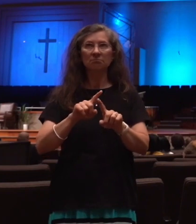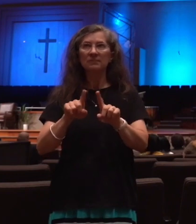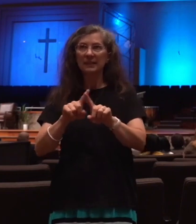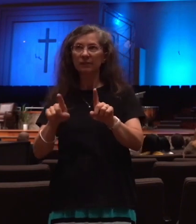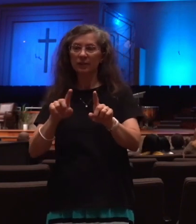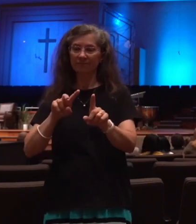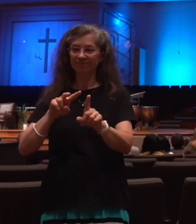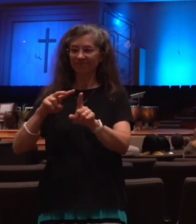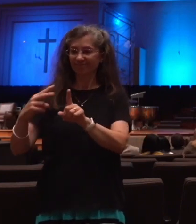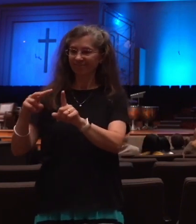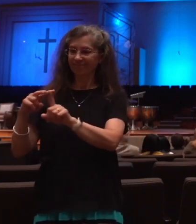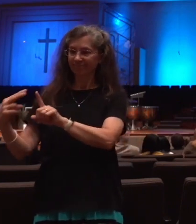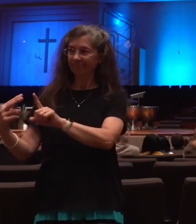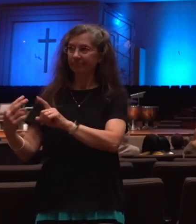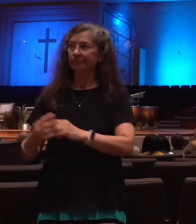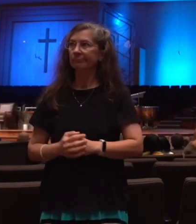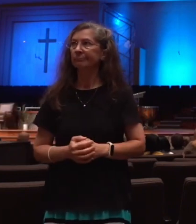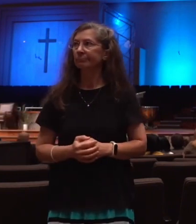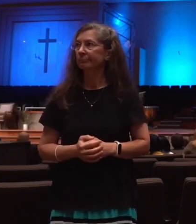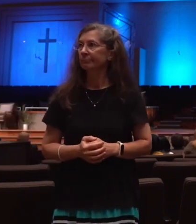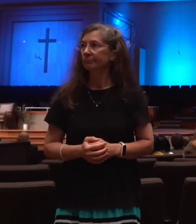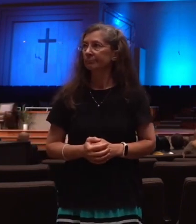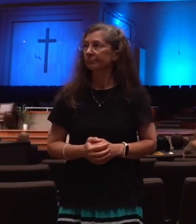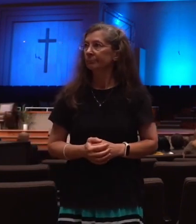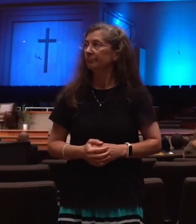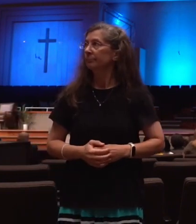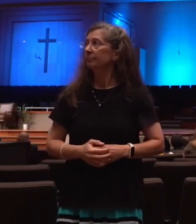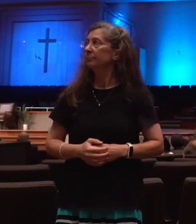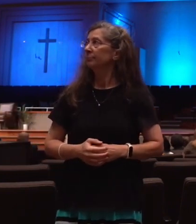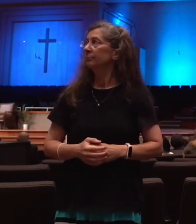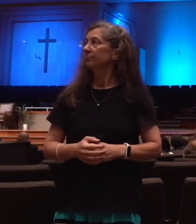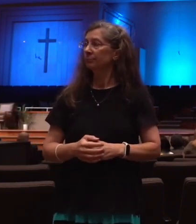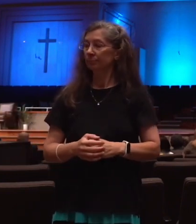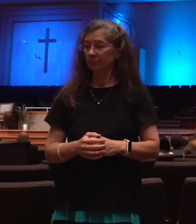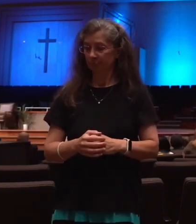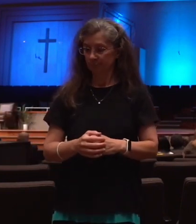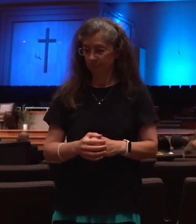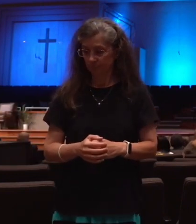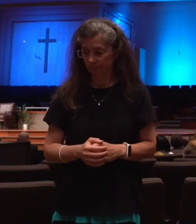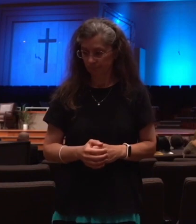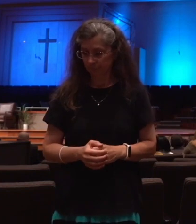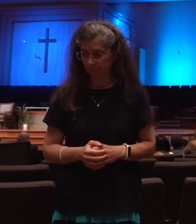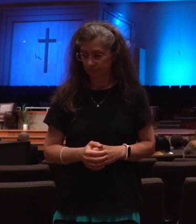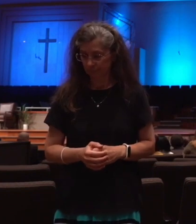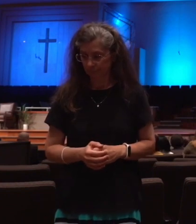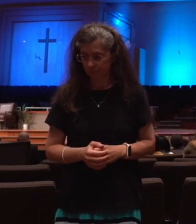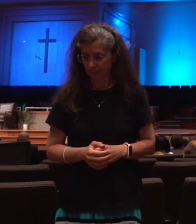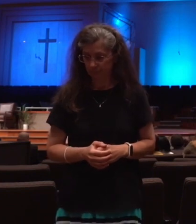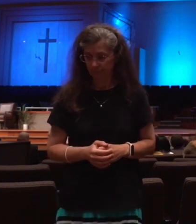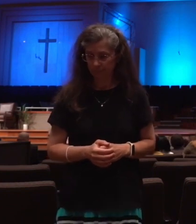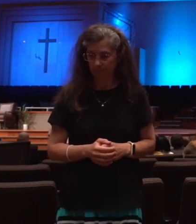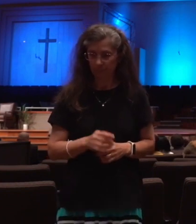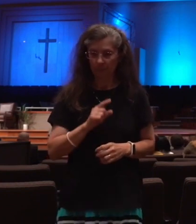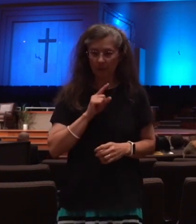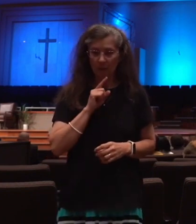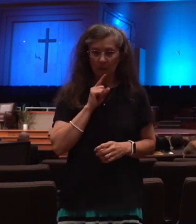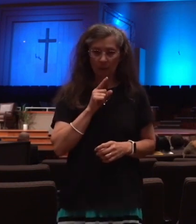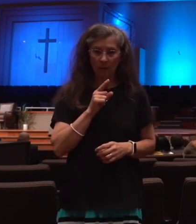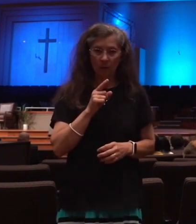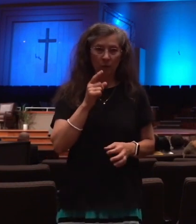so the judgments can fall into some different categories.